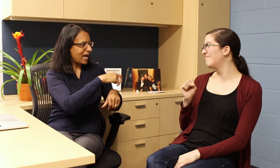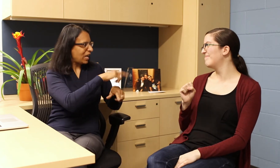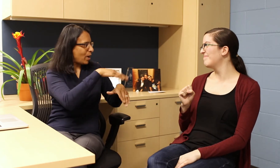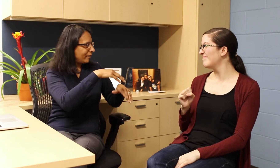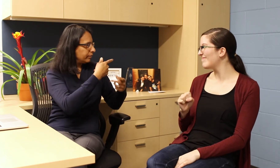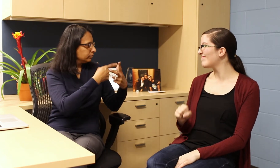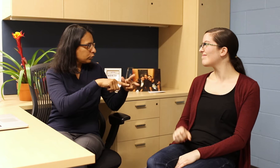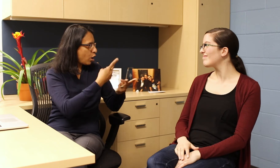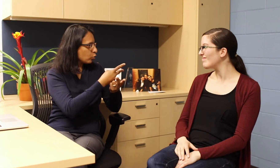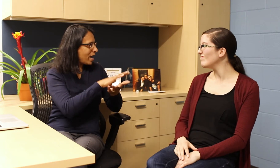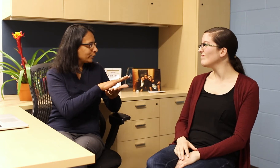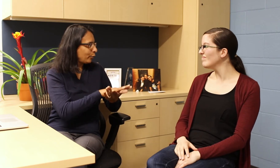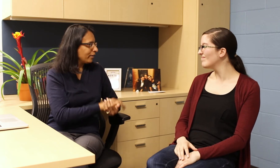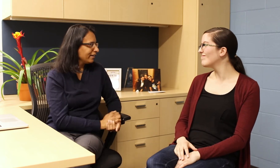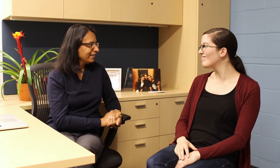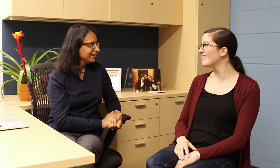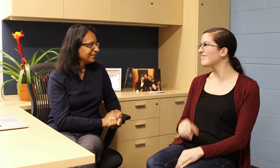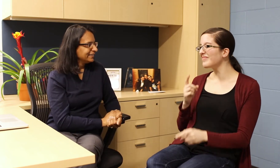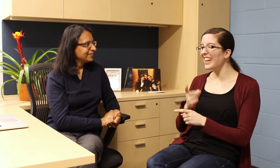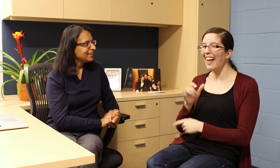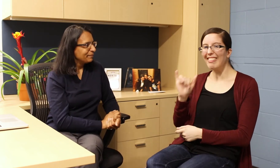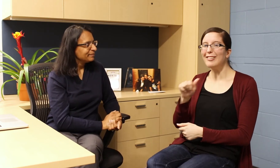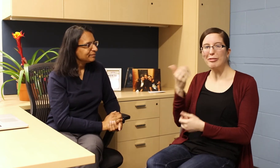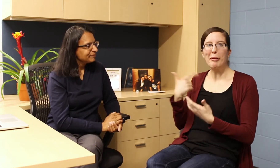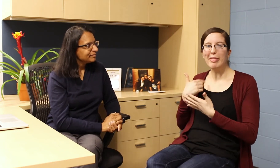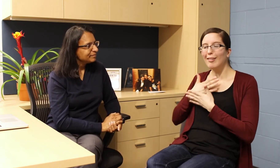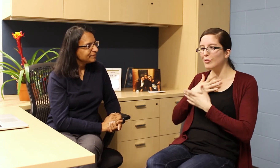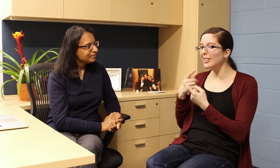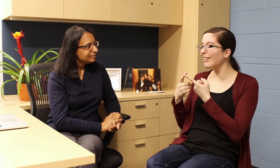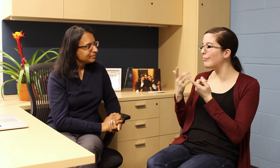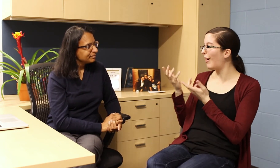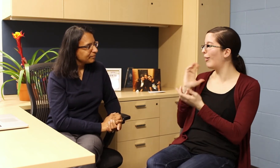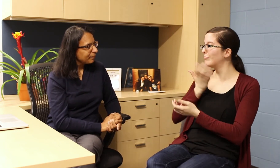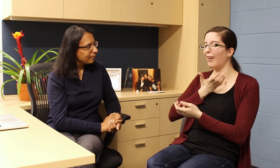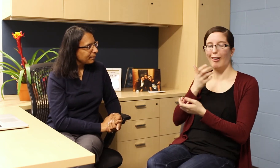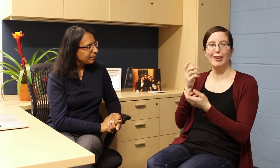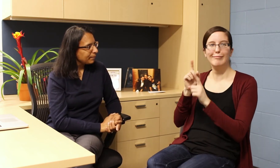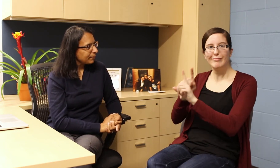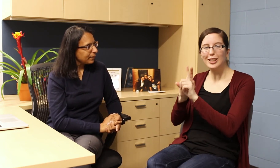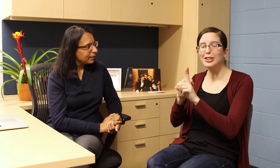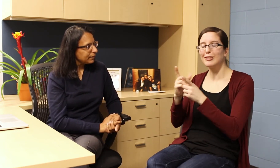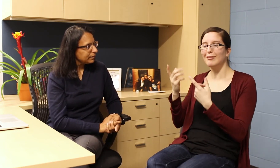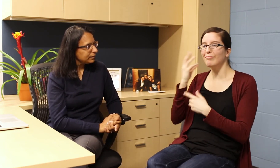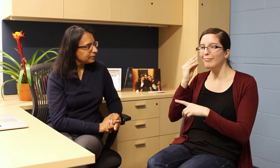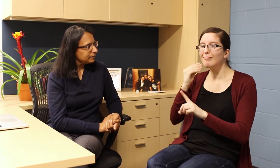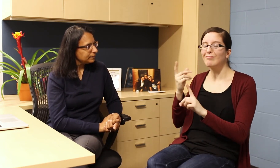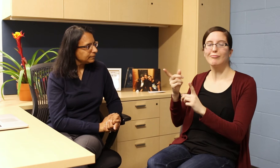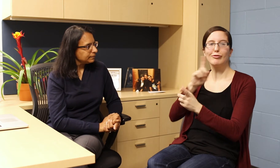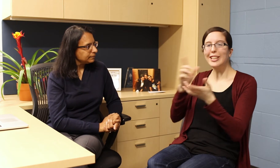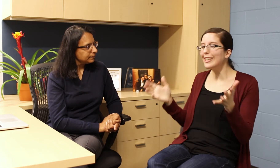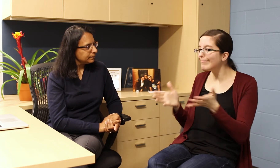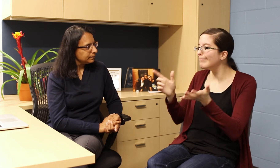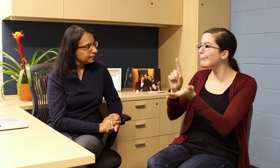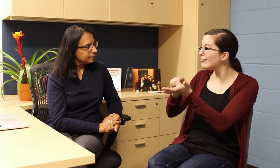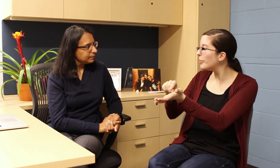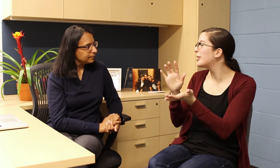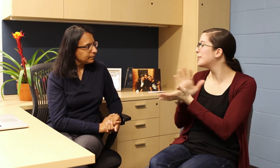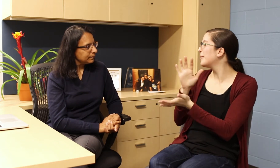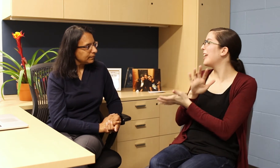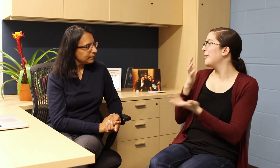That time you hadn't even started graduate school. Right, that's the other thing I appreciate about our mentor-mentee relationship and the experience. She's encouraged me to submit